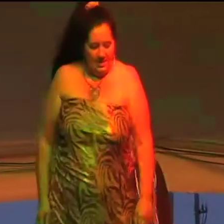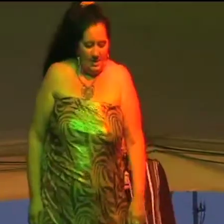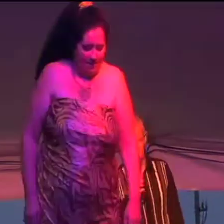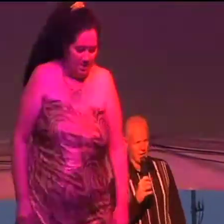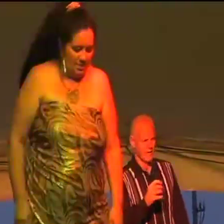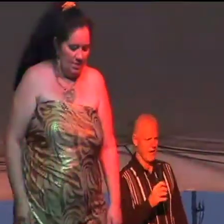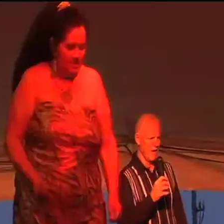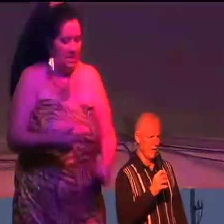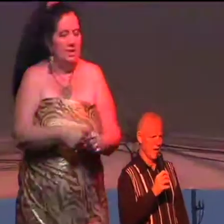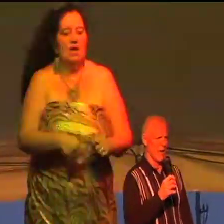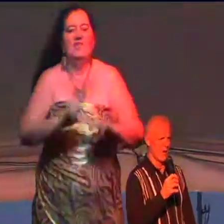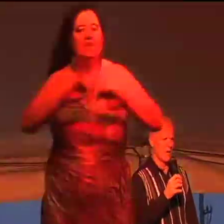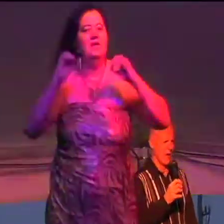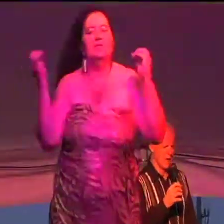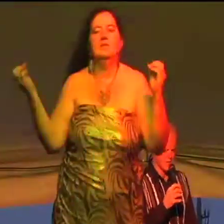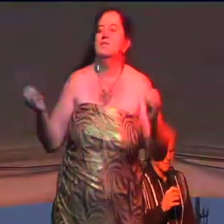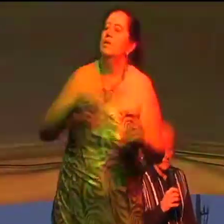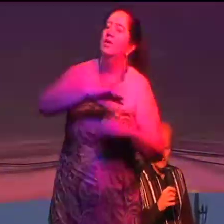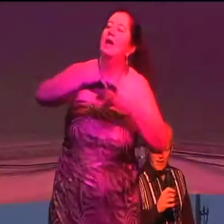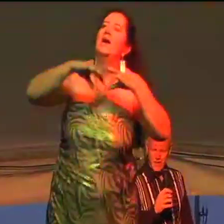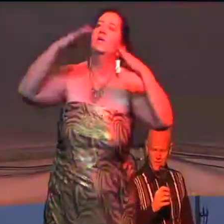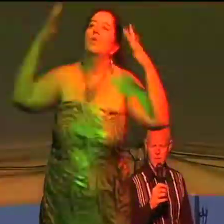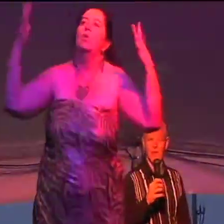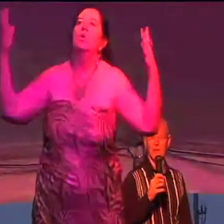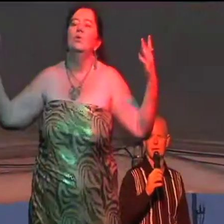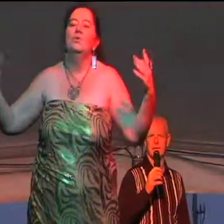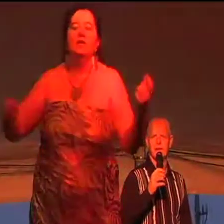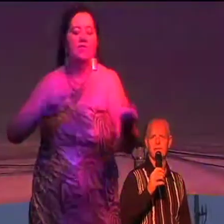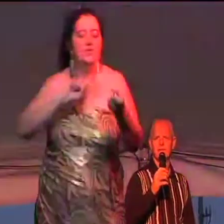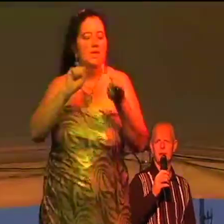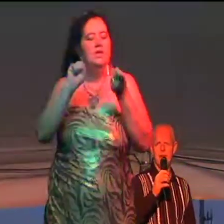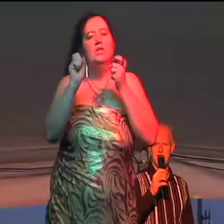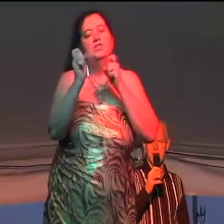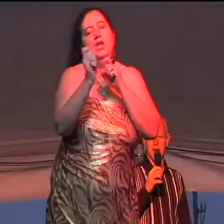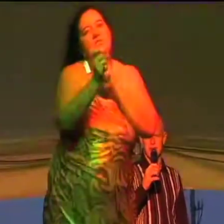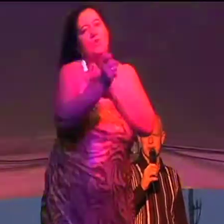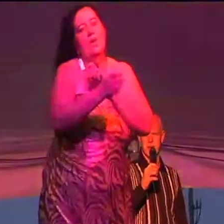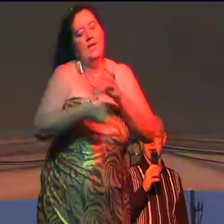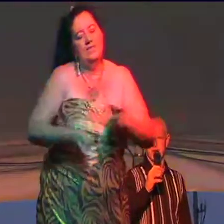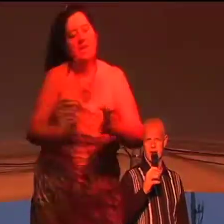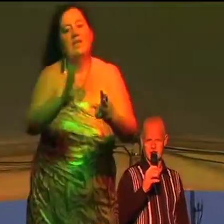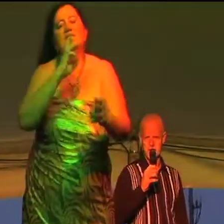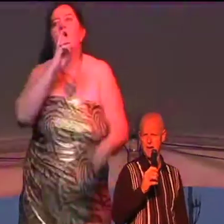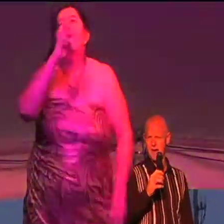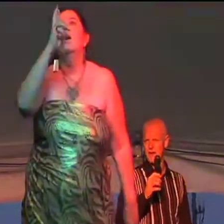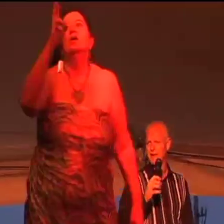PANDEMONIUM ain't nothing in this dream life We're hope to never change the way things are